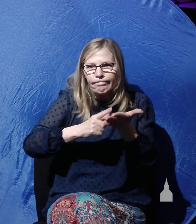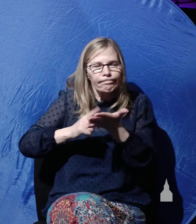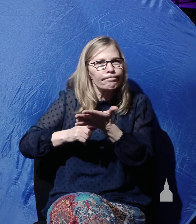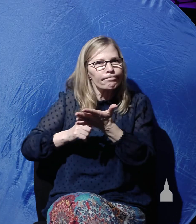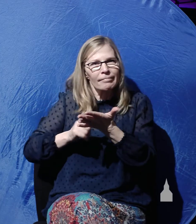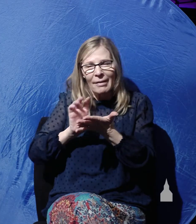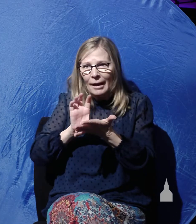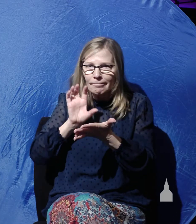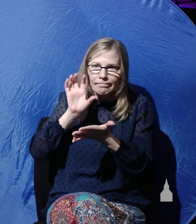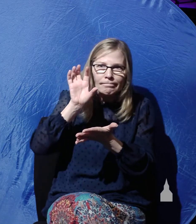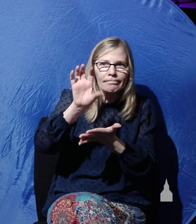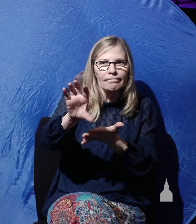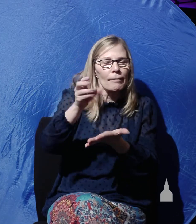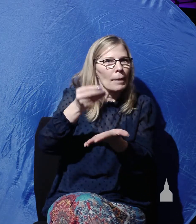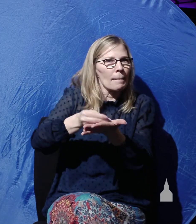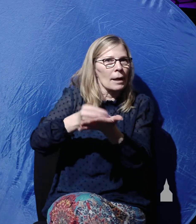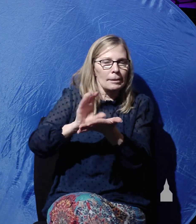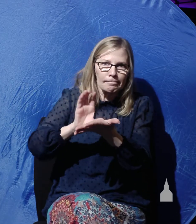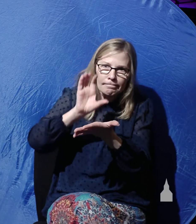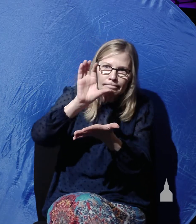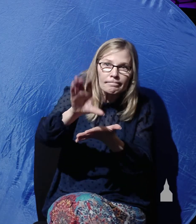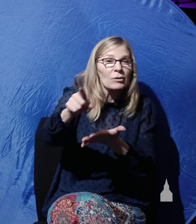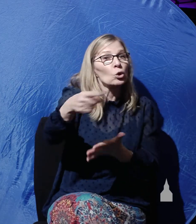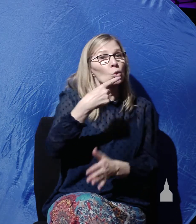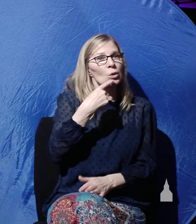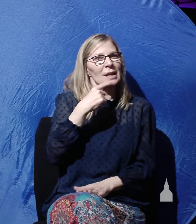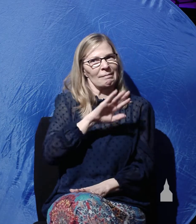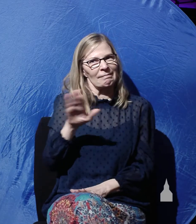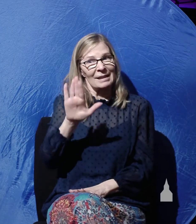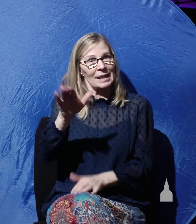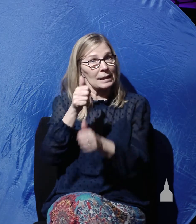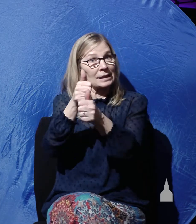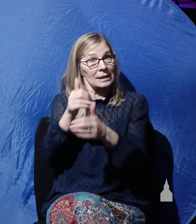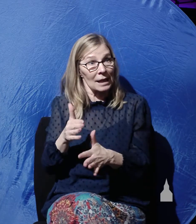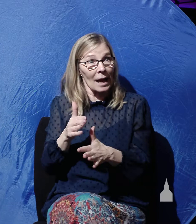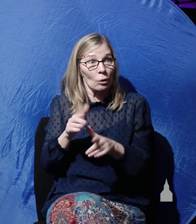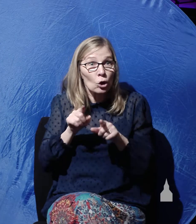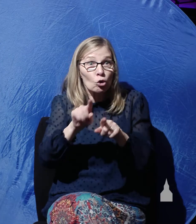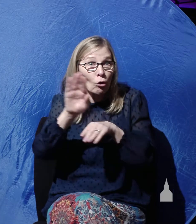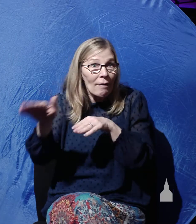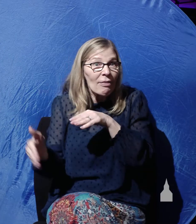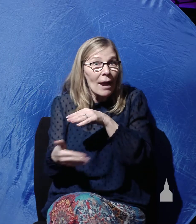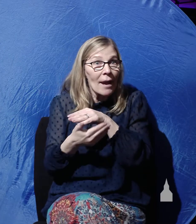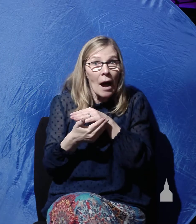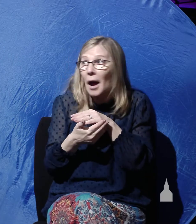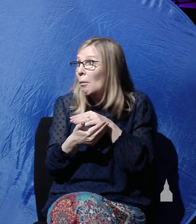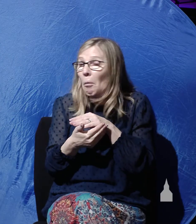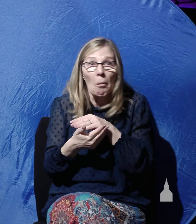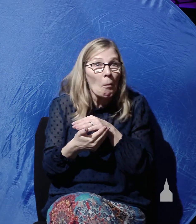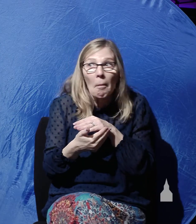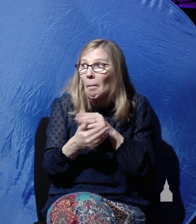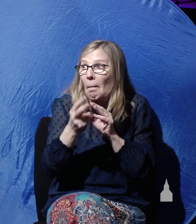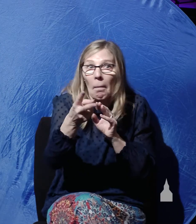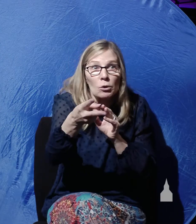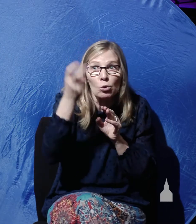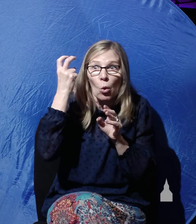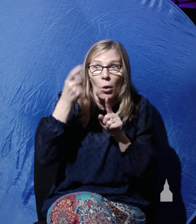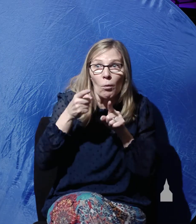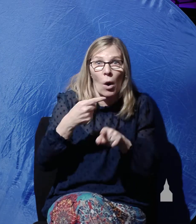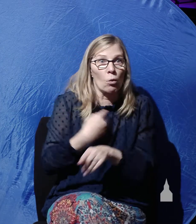of money to the soldiers and said, you are to say his disciples came by night and stole him away while we were asleep. And if